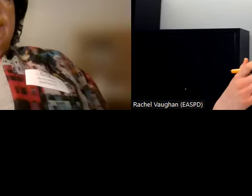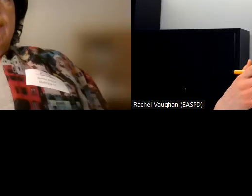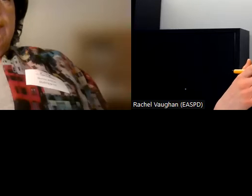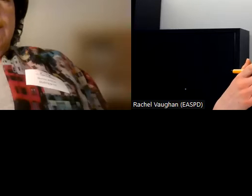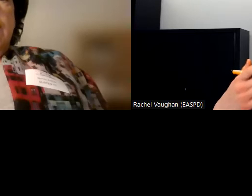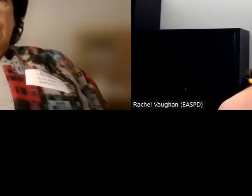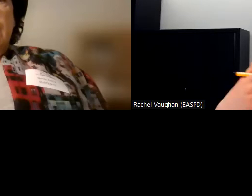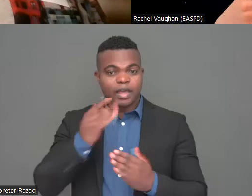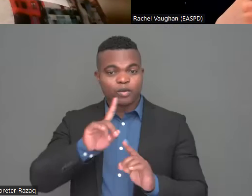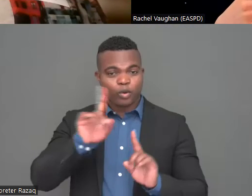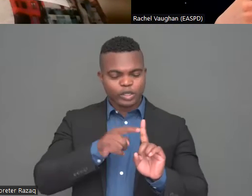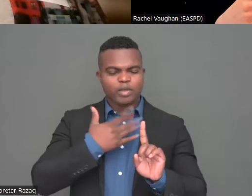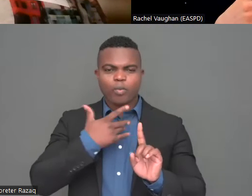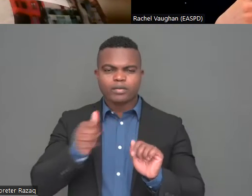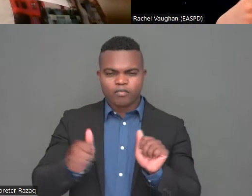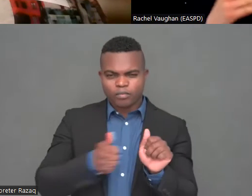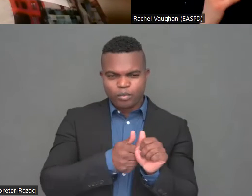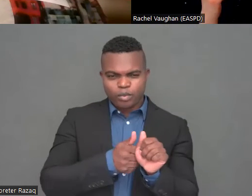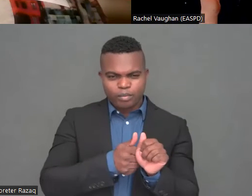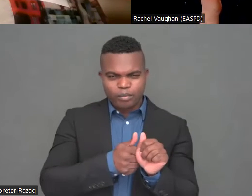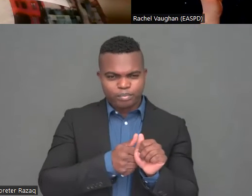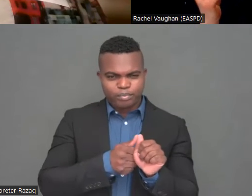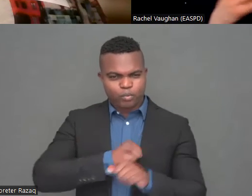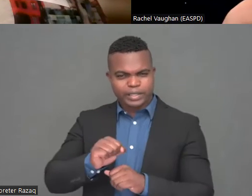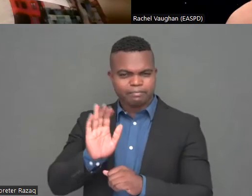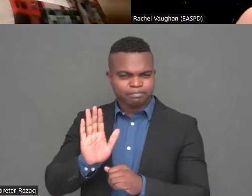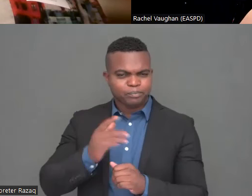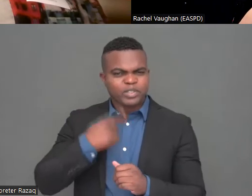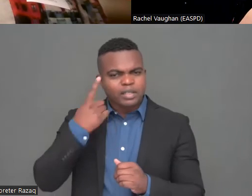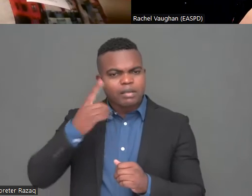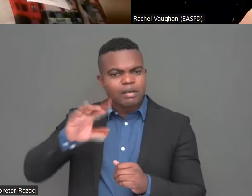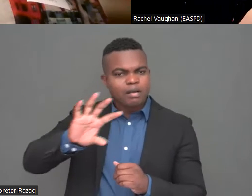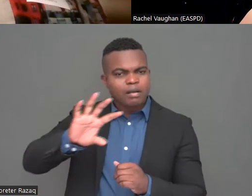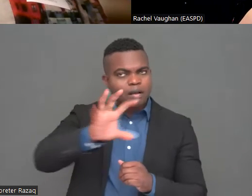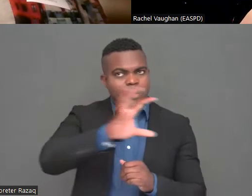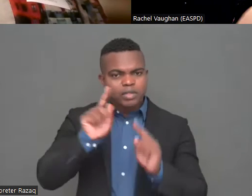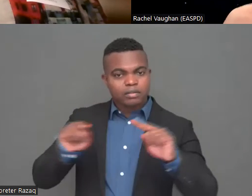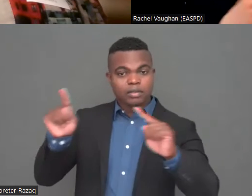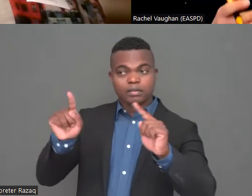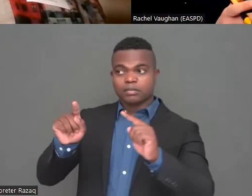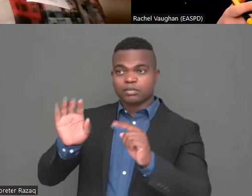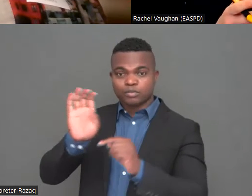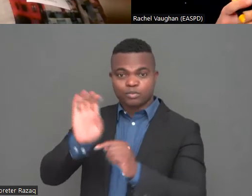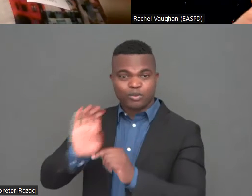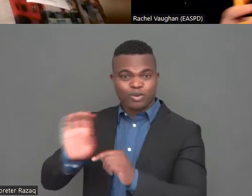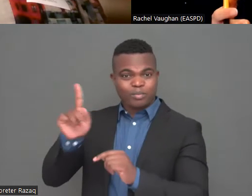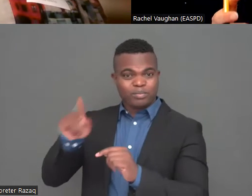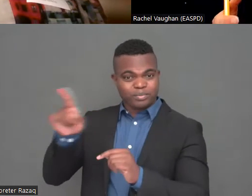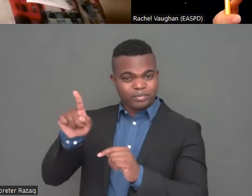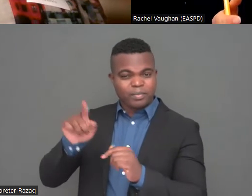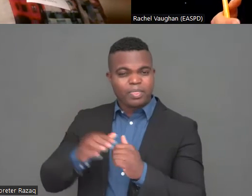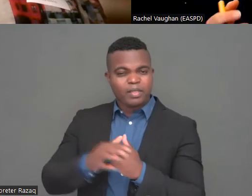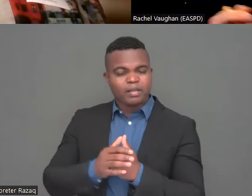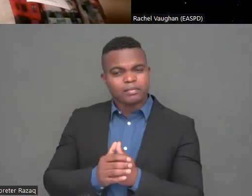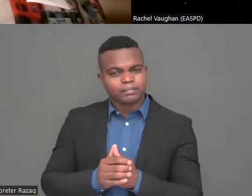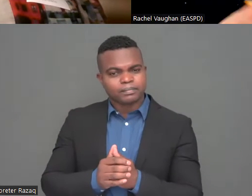persons with disabilities and refuge we know from ESVD as a representative of social service